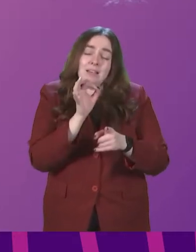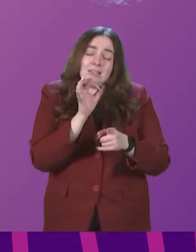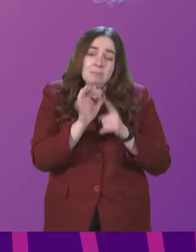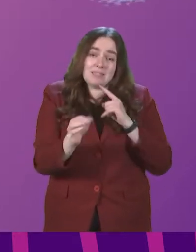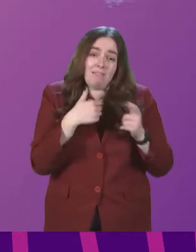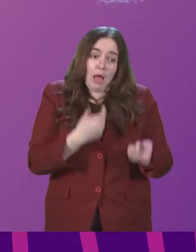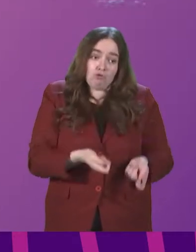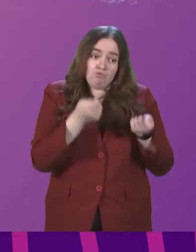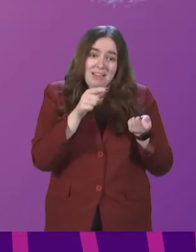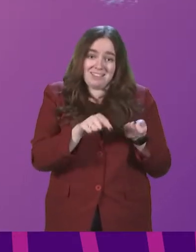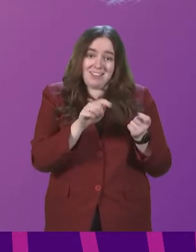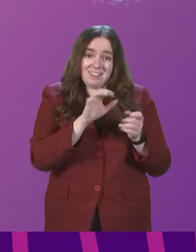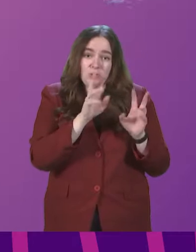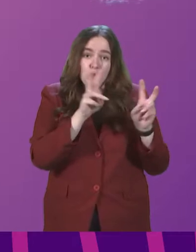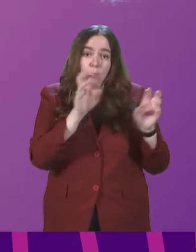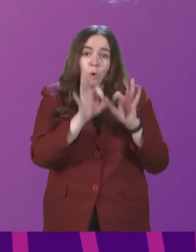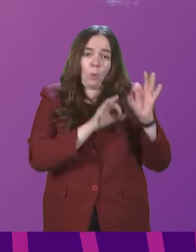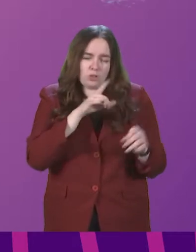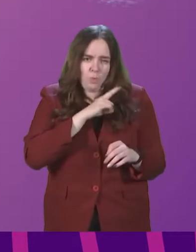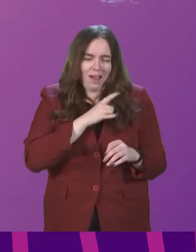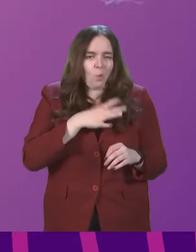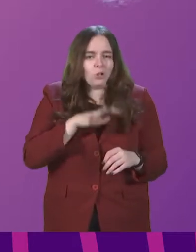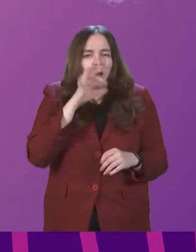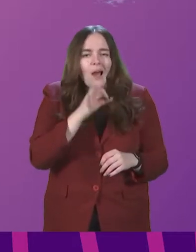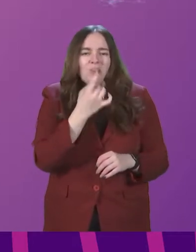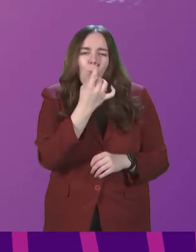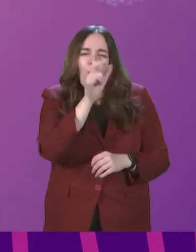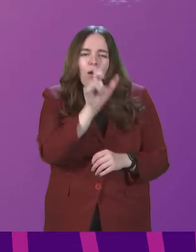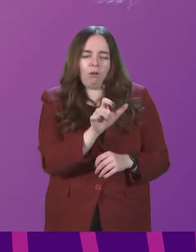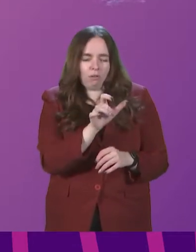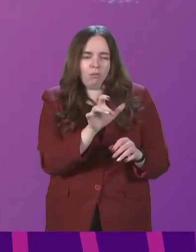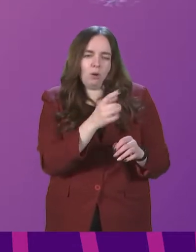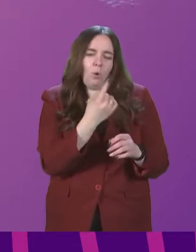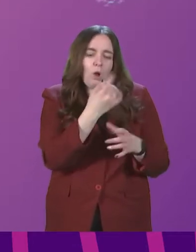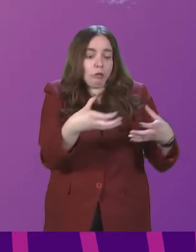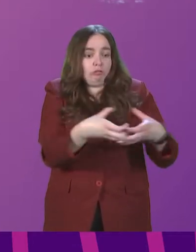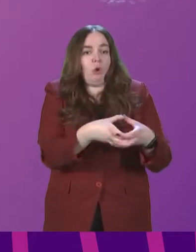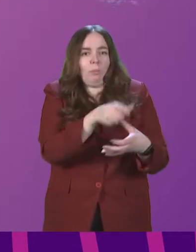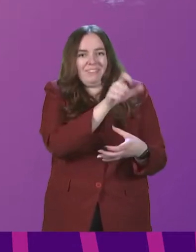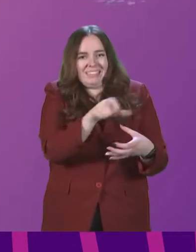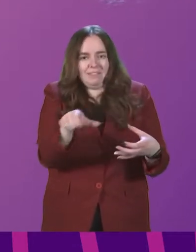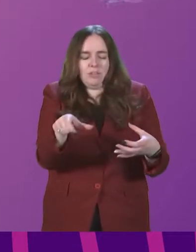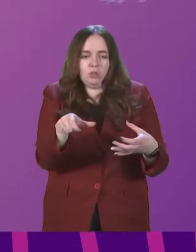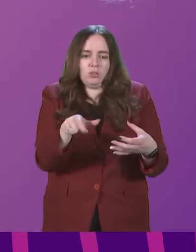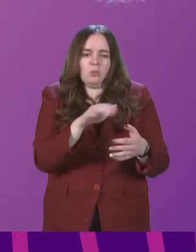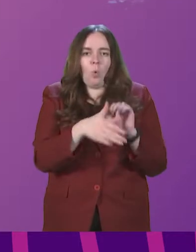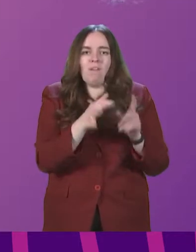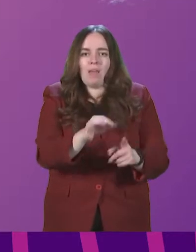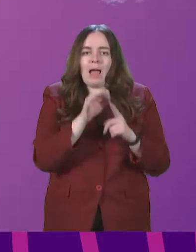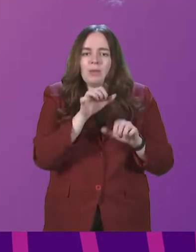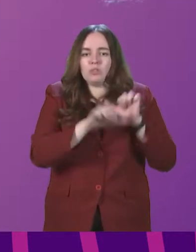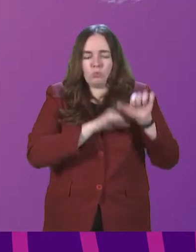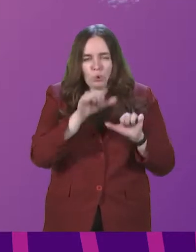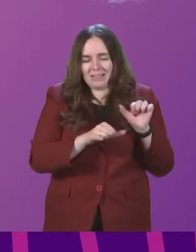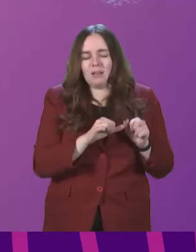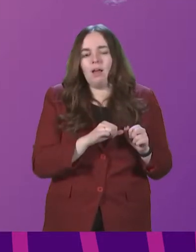this topical question because I did want to ask about one particular group of individuals in terms of the application process. And